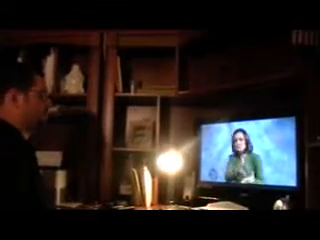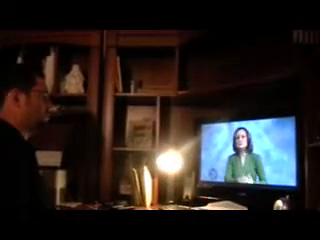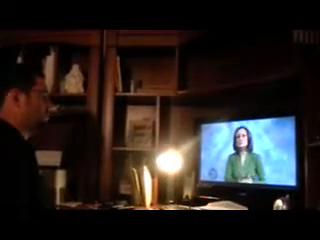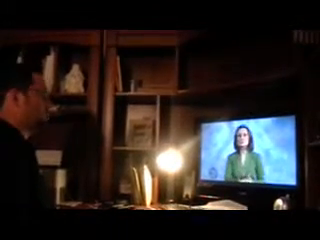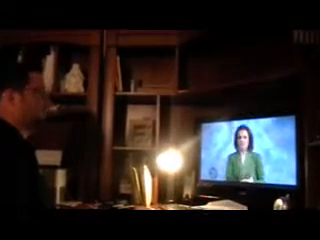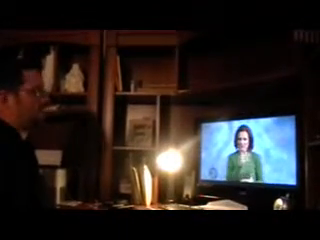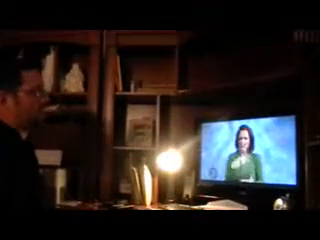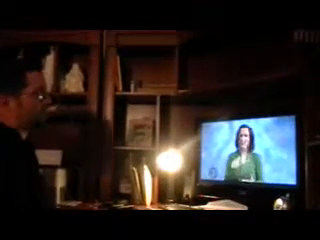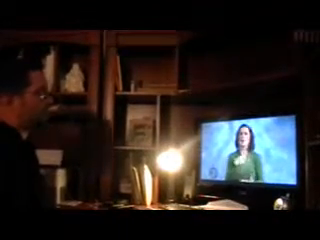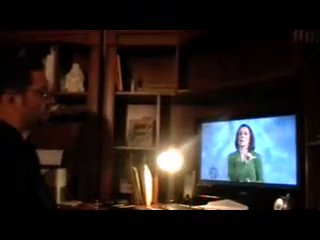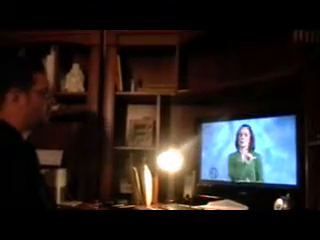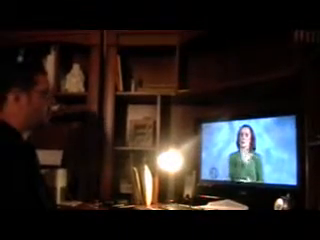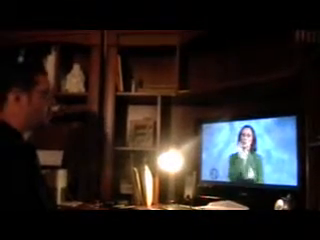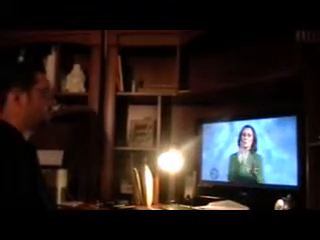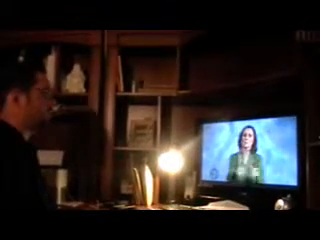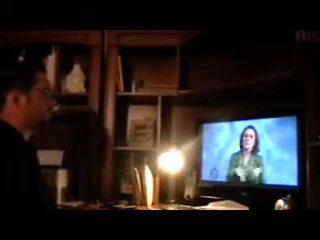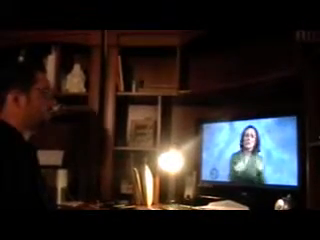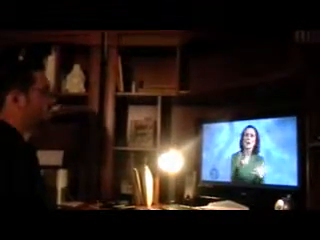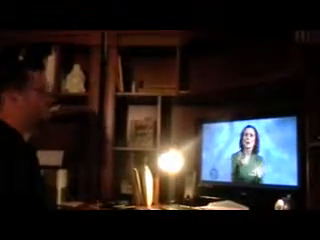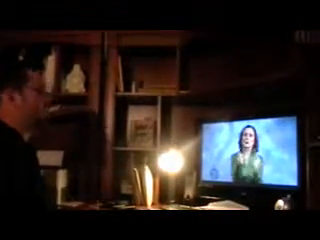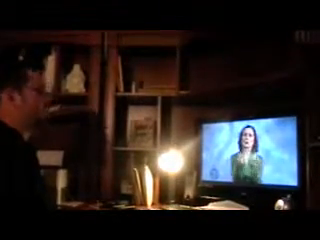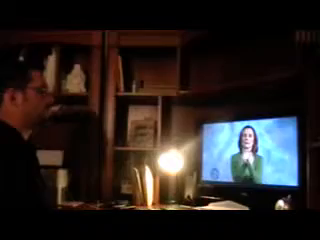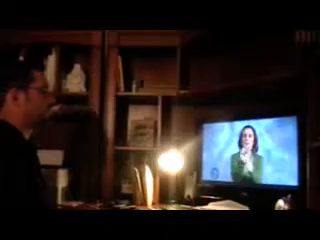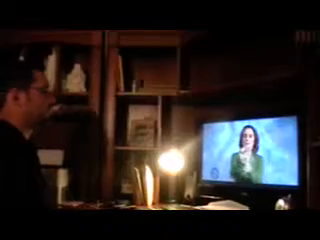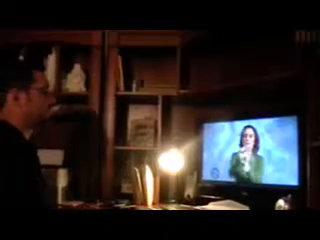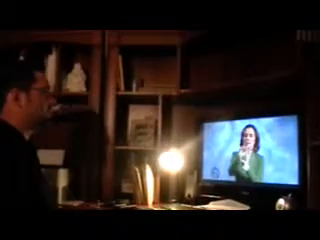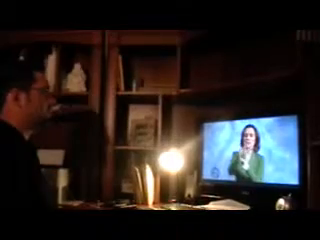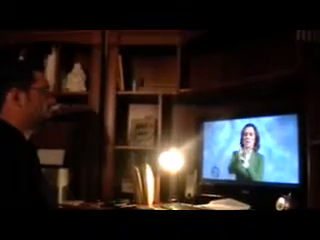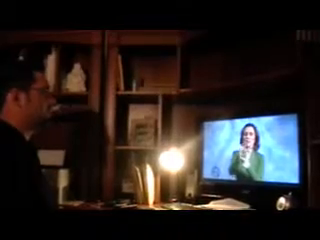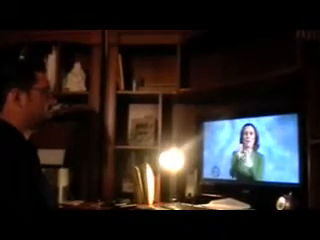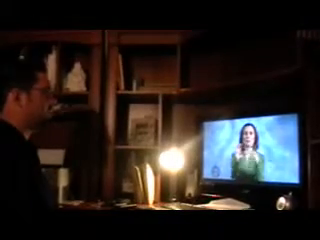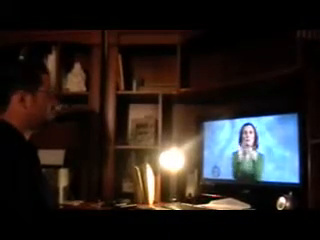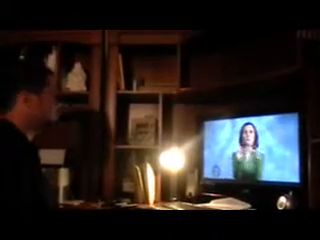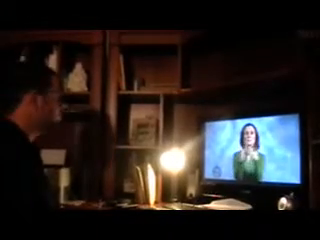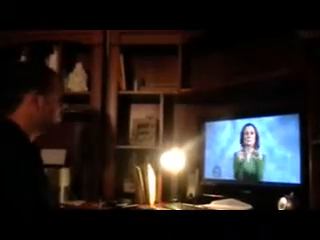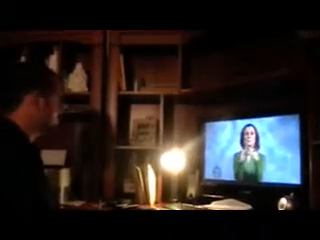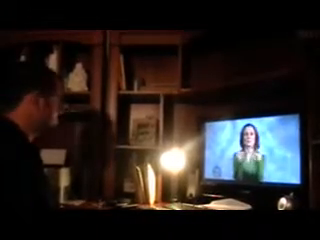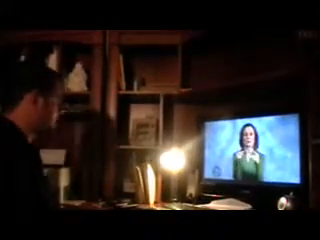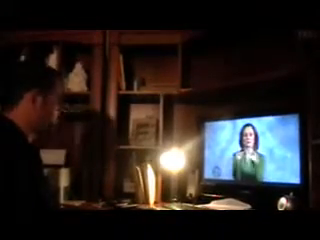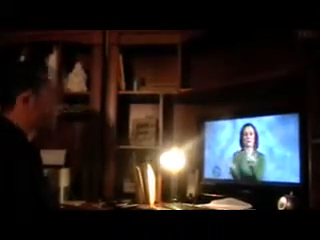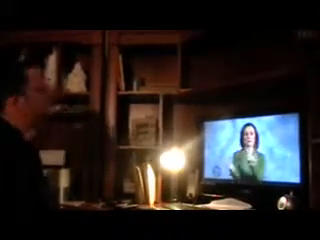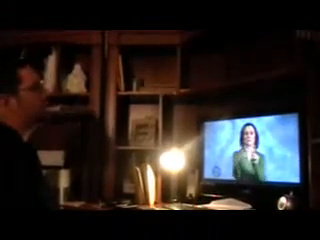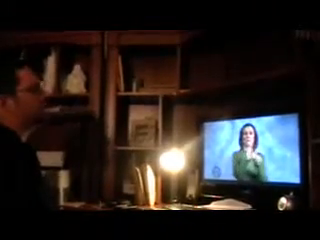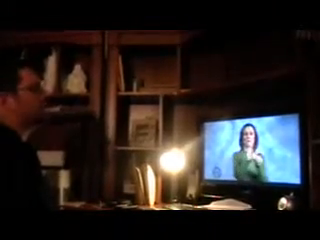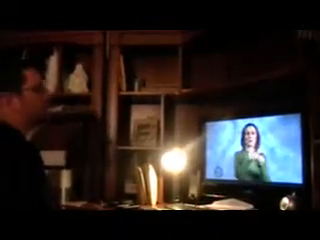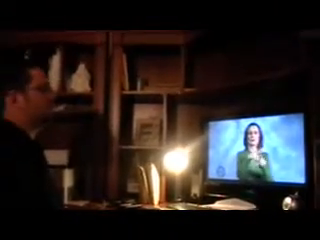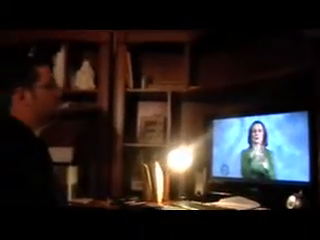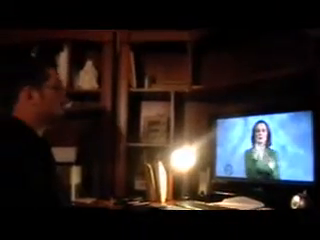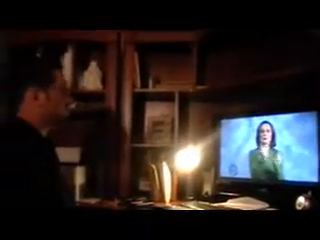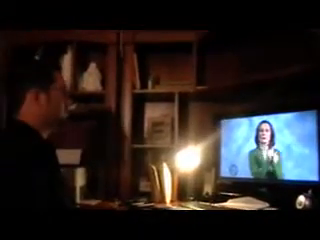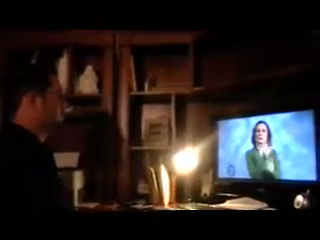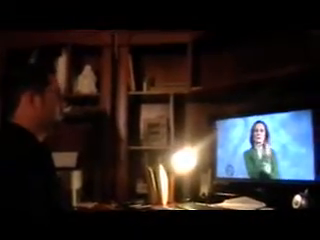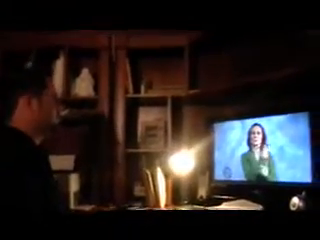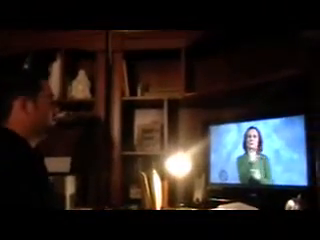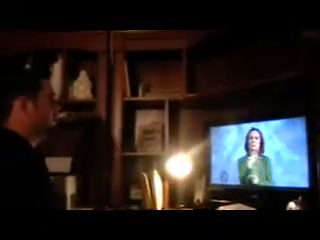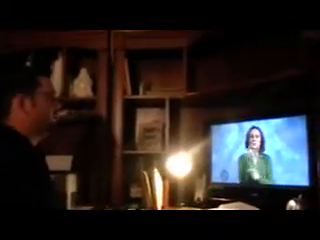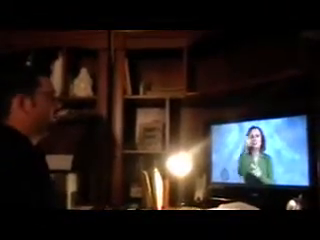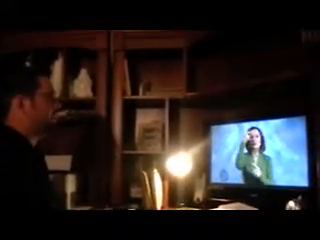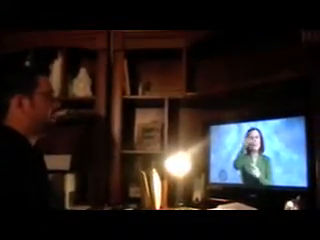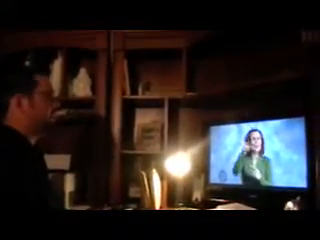this week or the coming weekend, we will let everyone know, and also we will provide you with a sample, sample comment, and you can file that